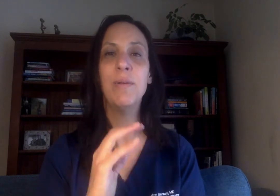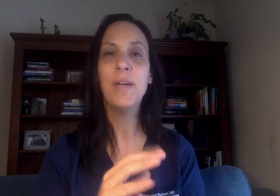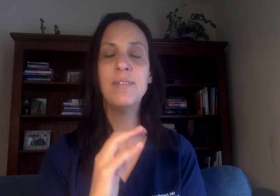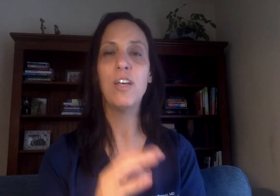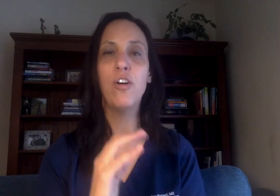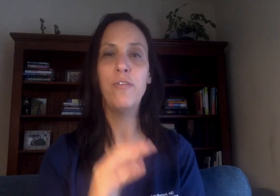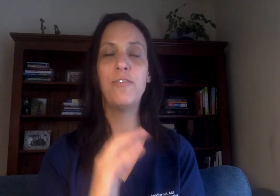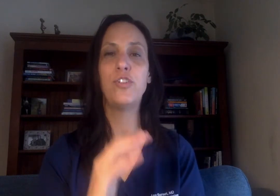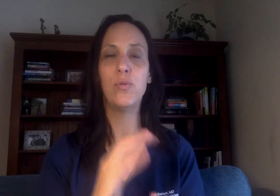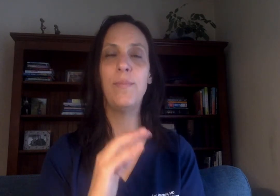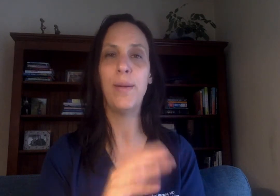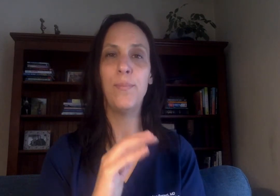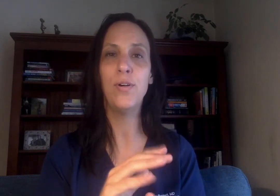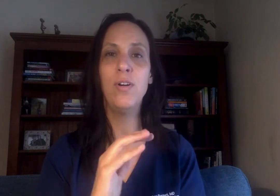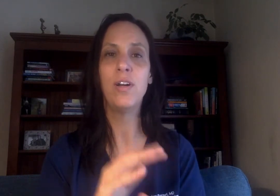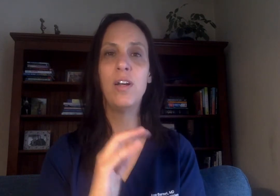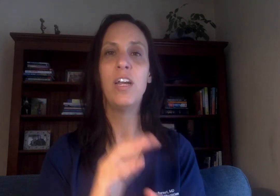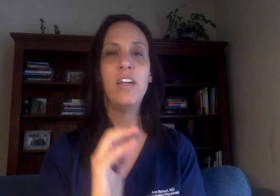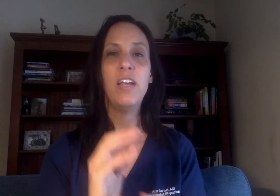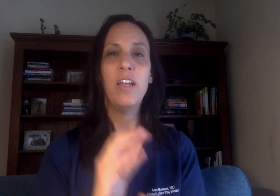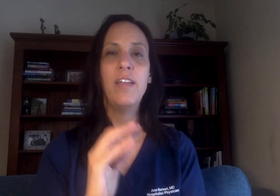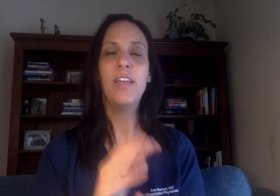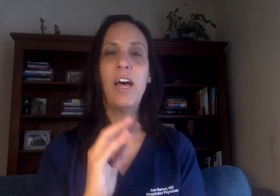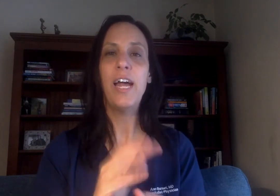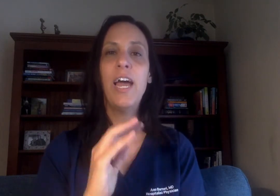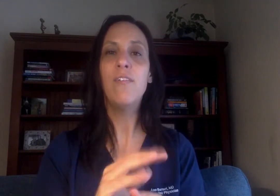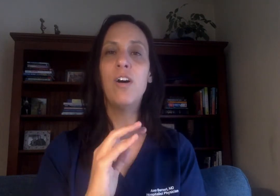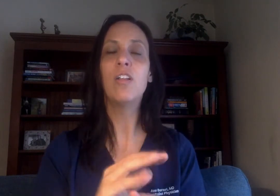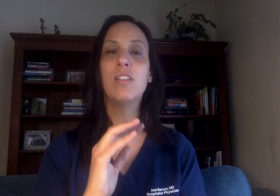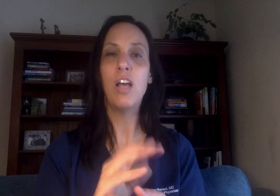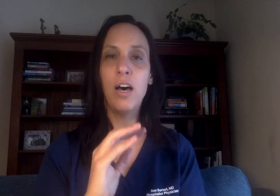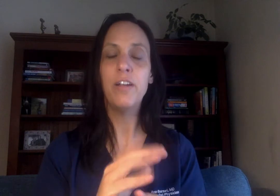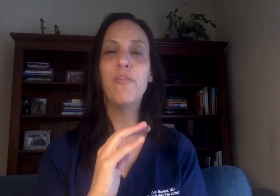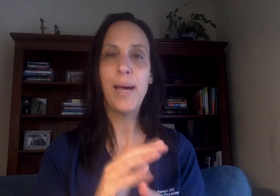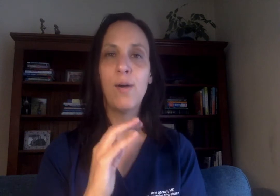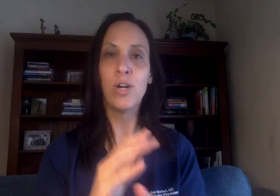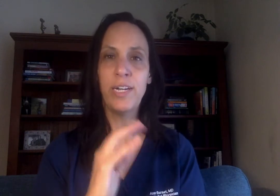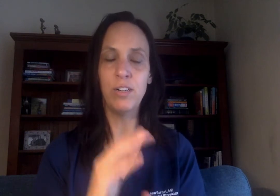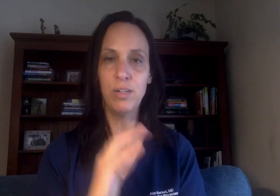myself to remember that I have a lot of power here.